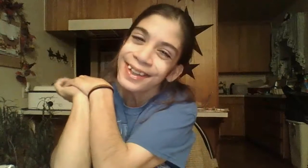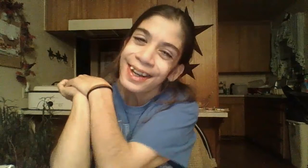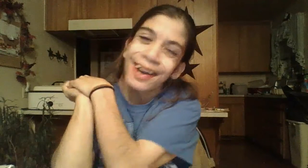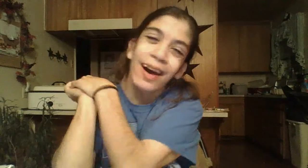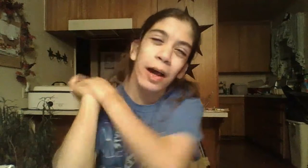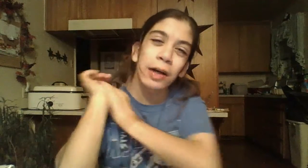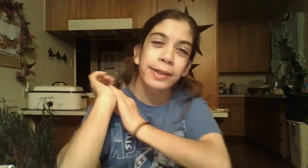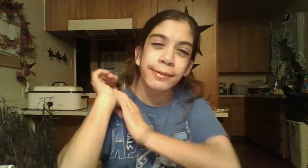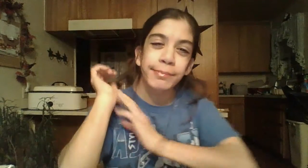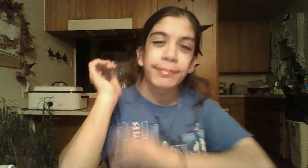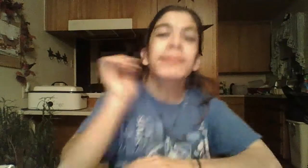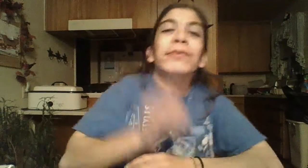Um,